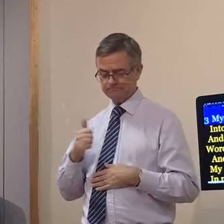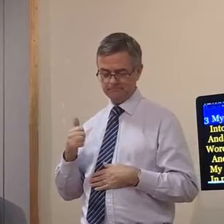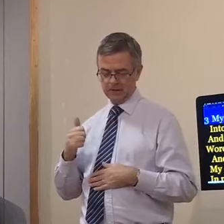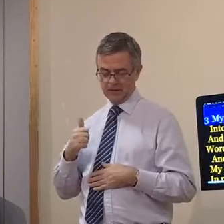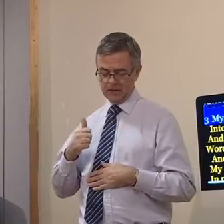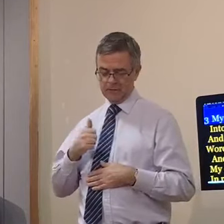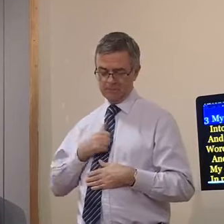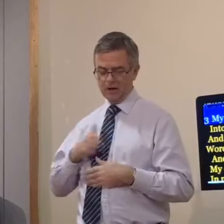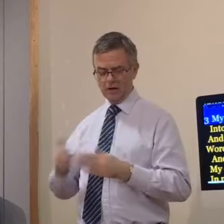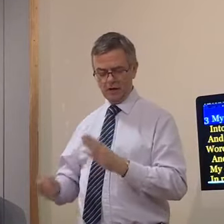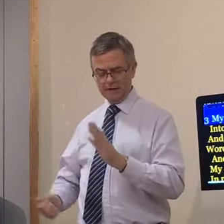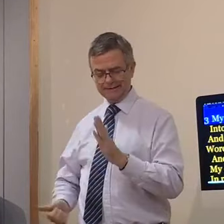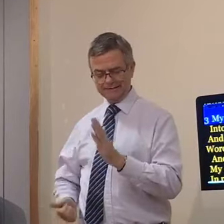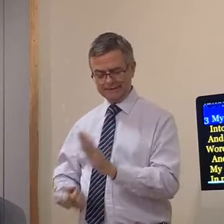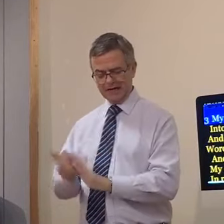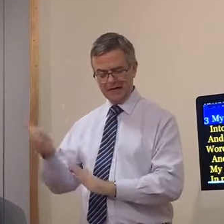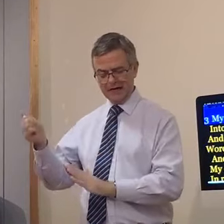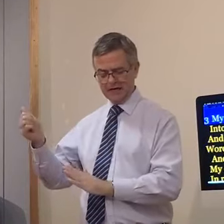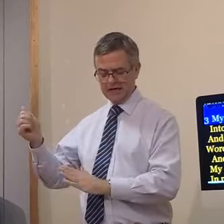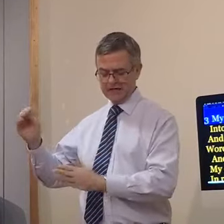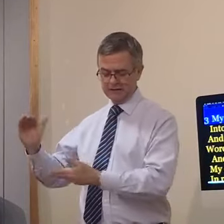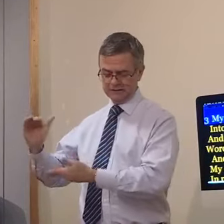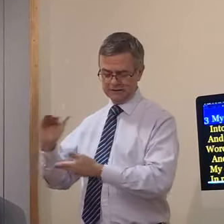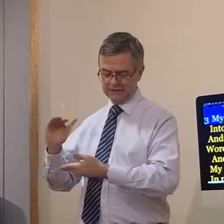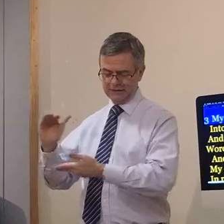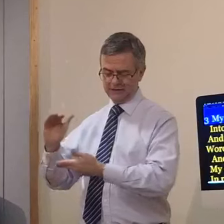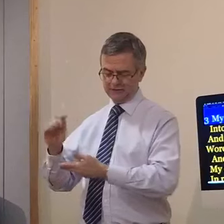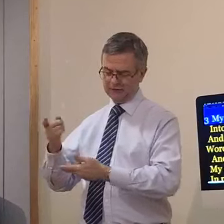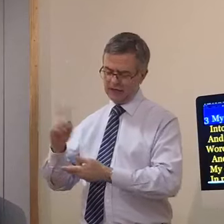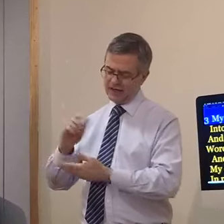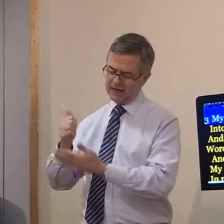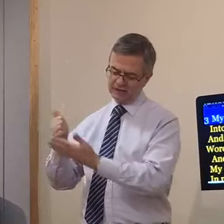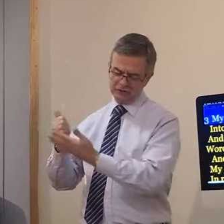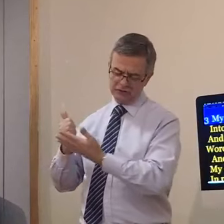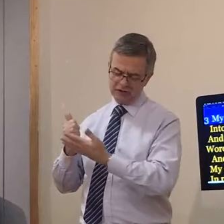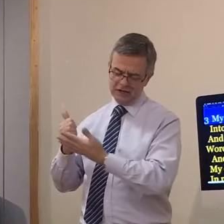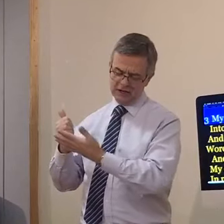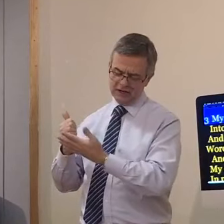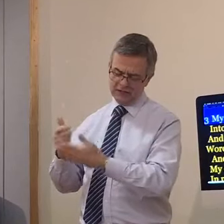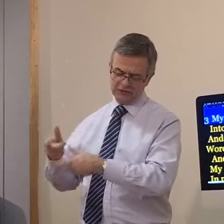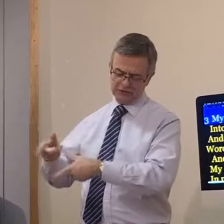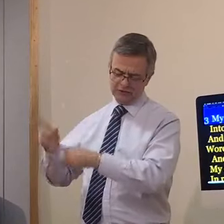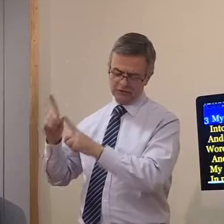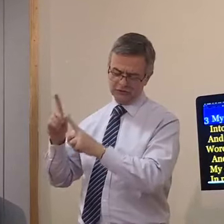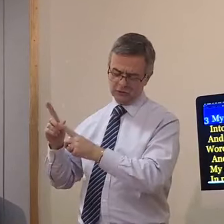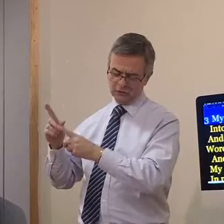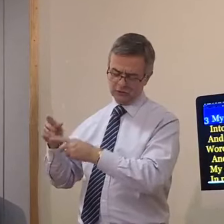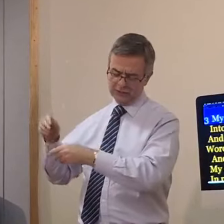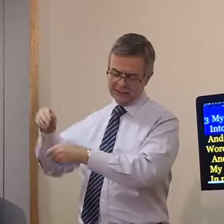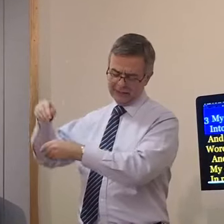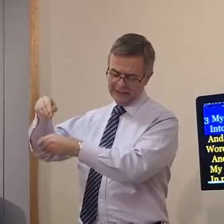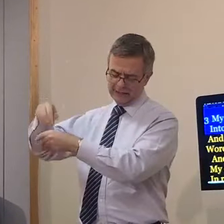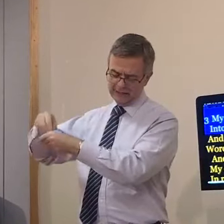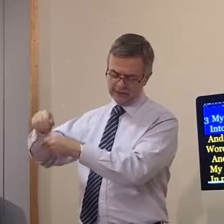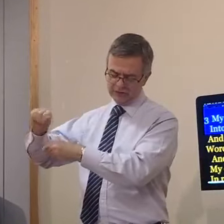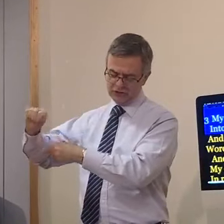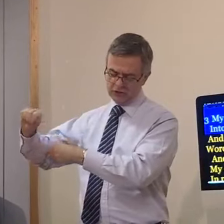my talents and graces go into